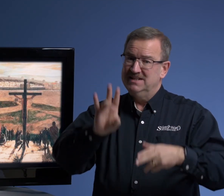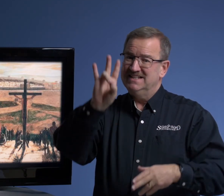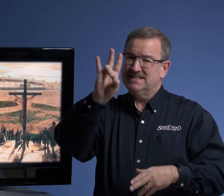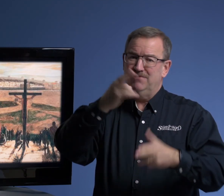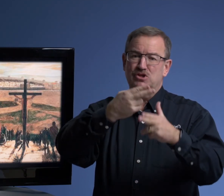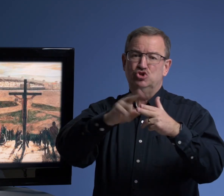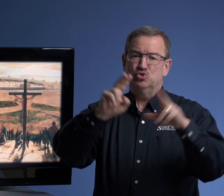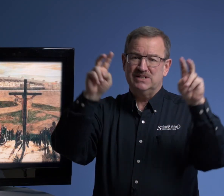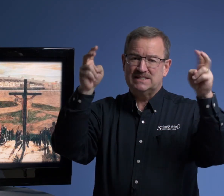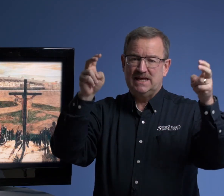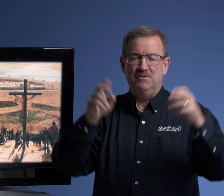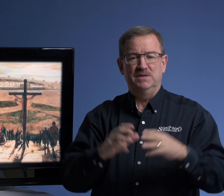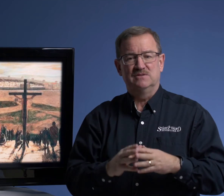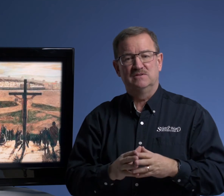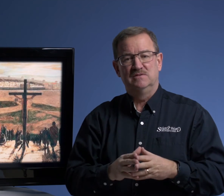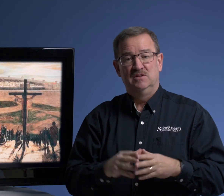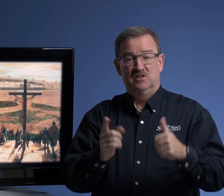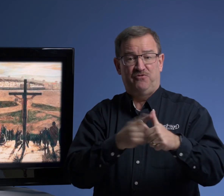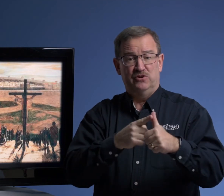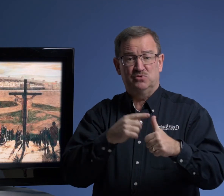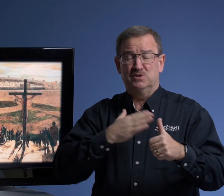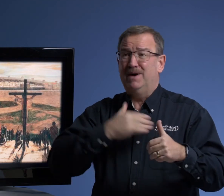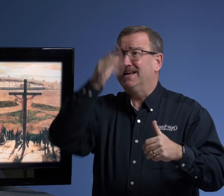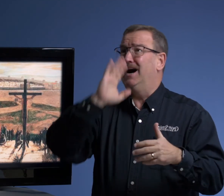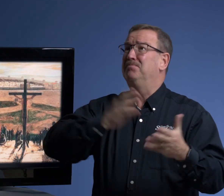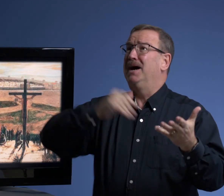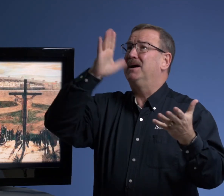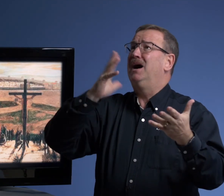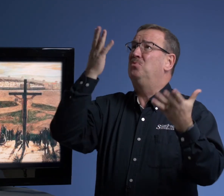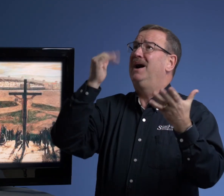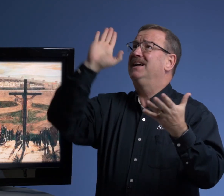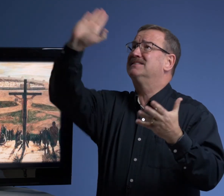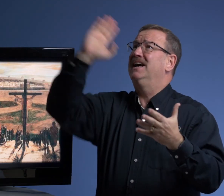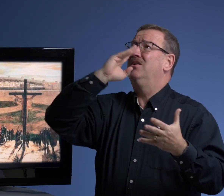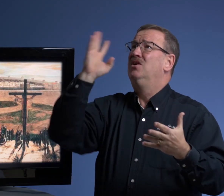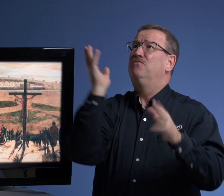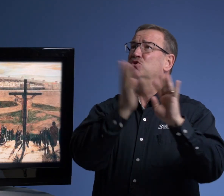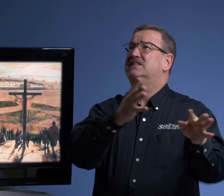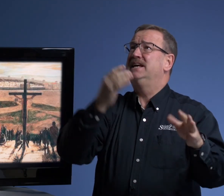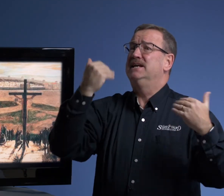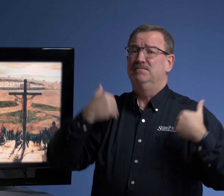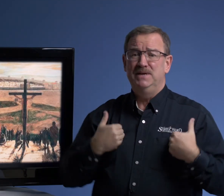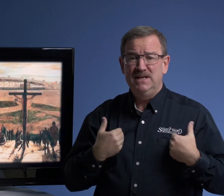seven short statements. The first was my God, my God, why has thou forsaken me?